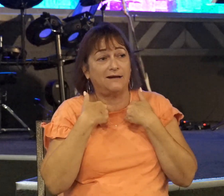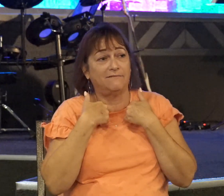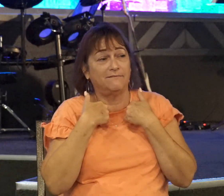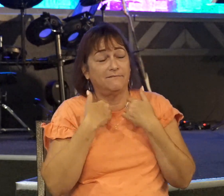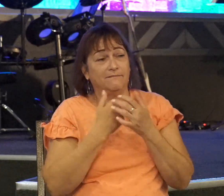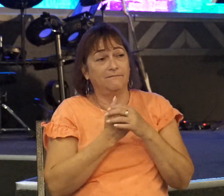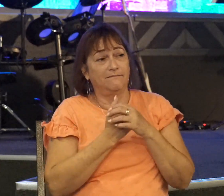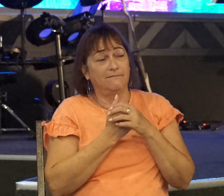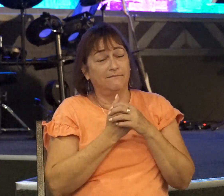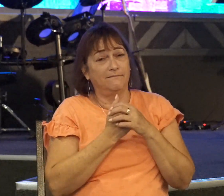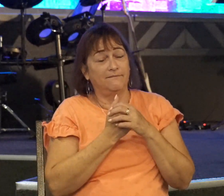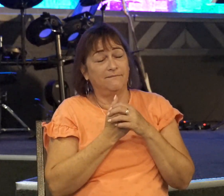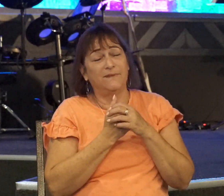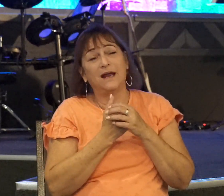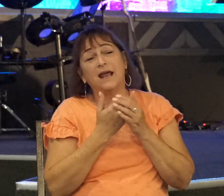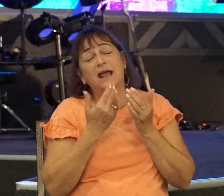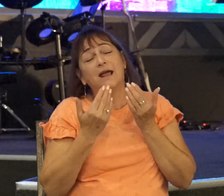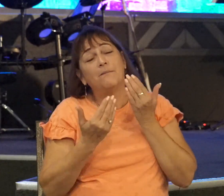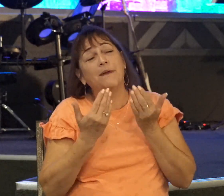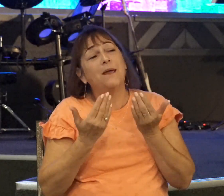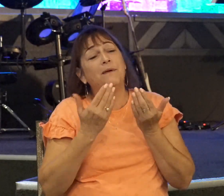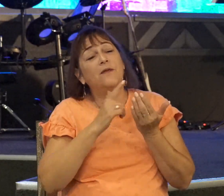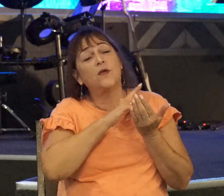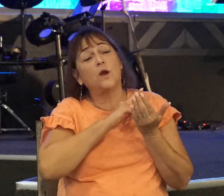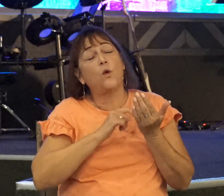It may be that the Lord will work for us today.